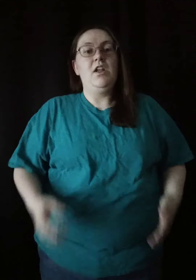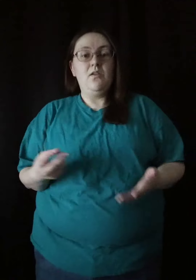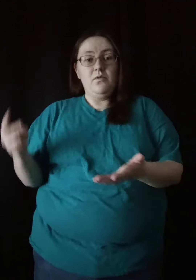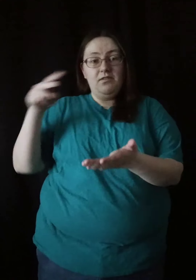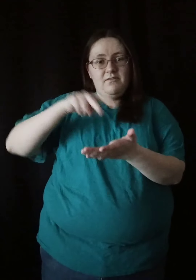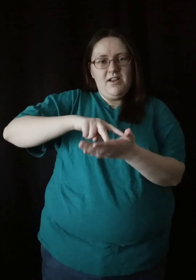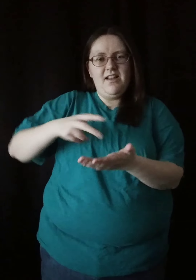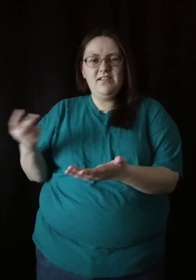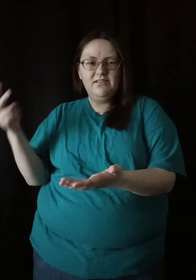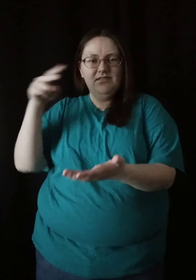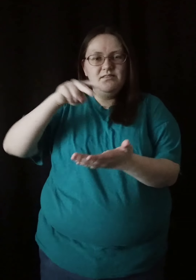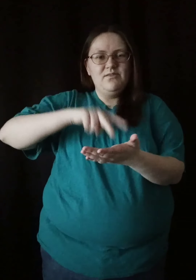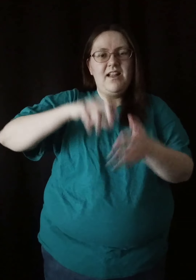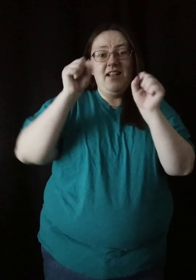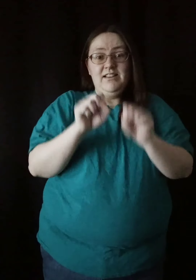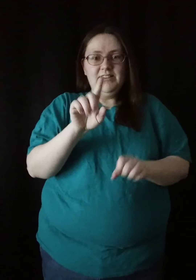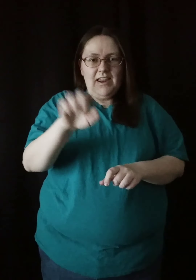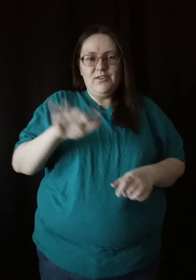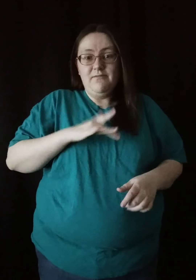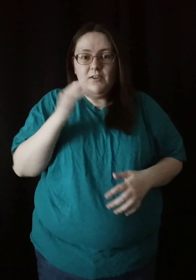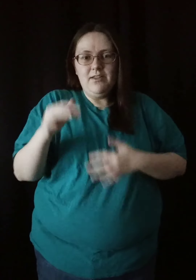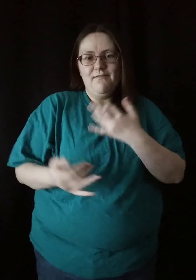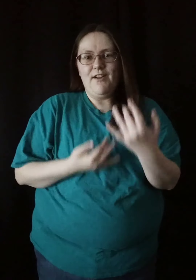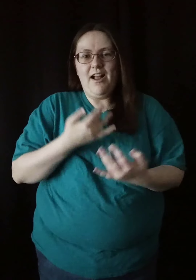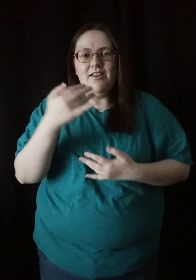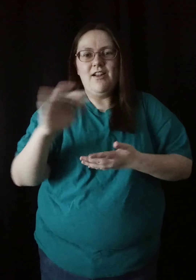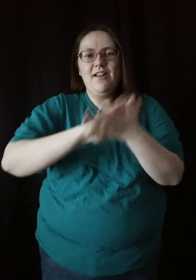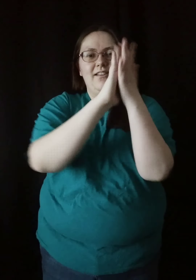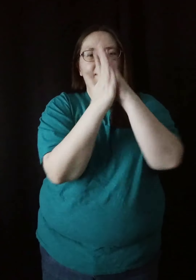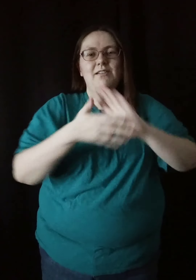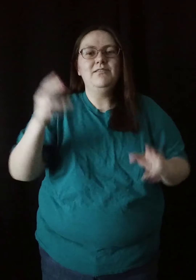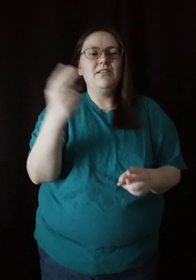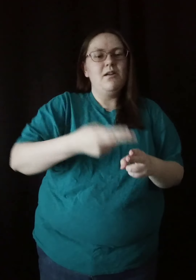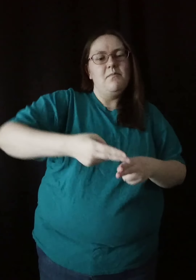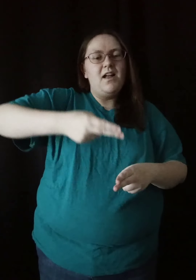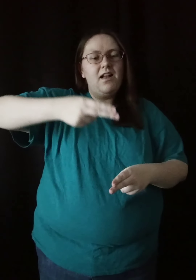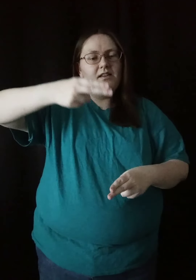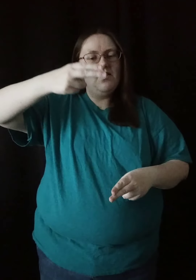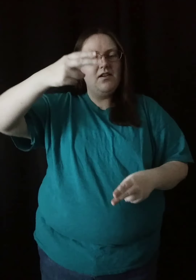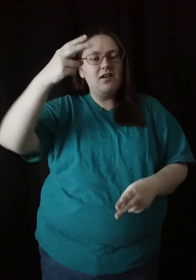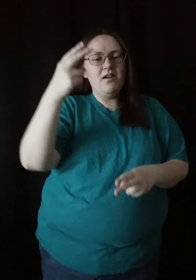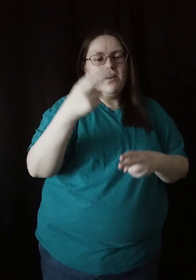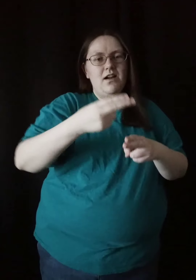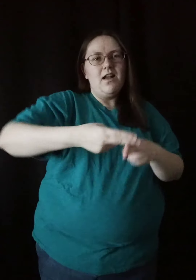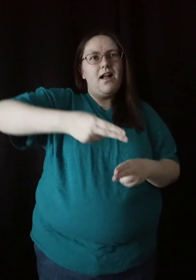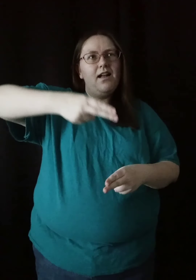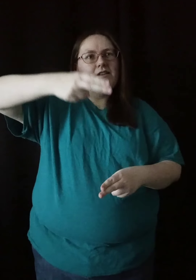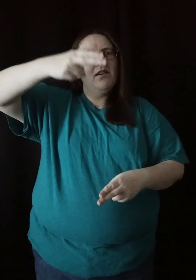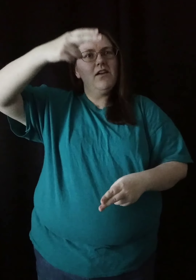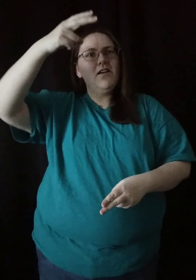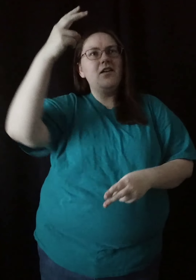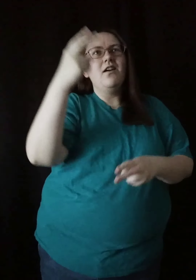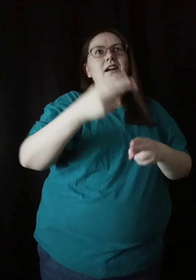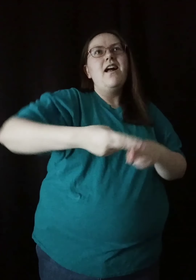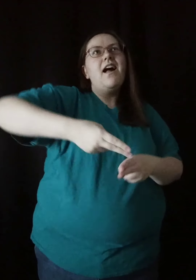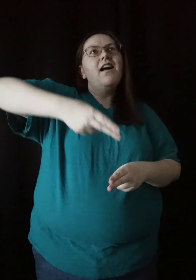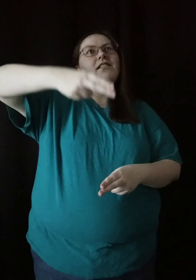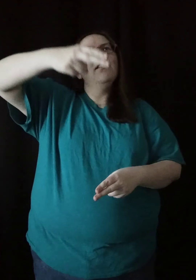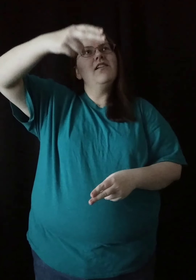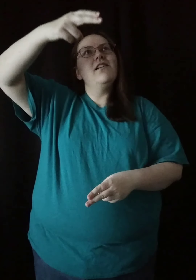Oh, rise, oh, rise, can you feel the fire? Rising up higher, higher, higher